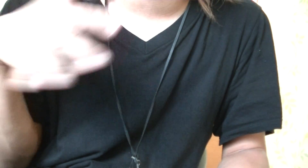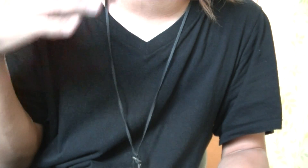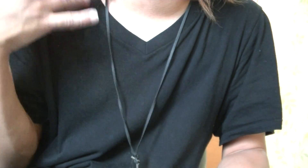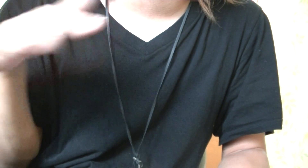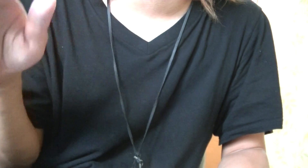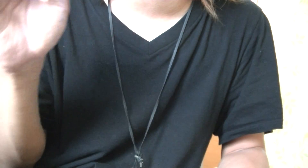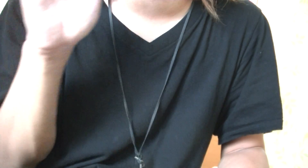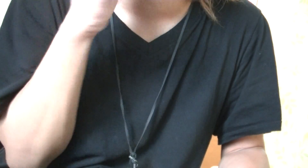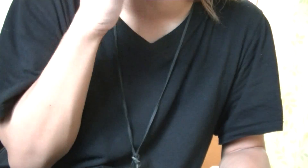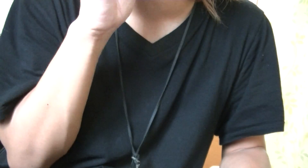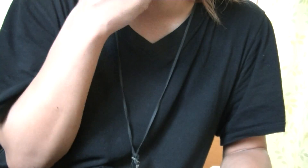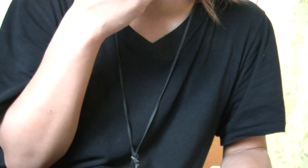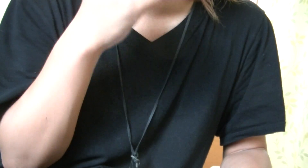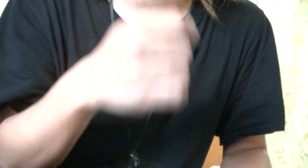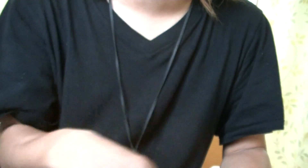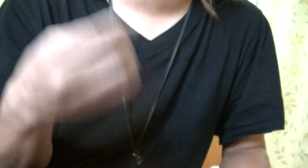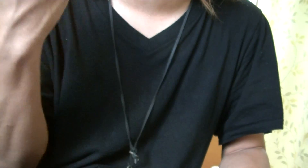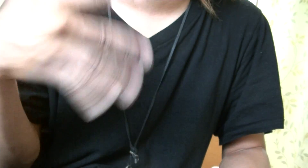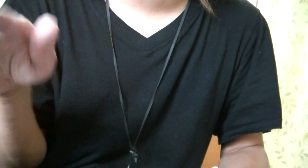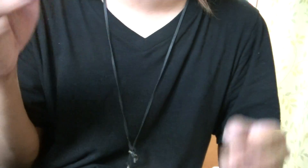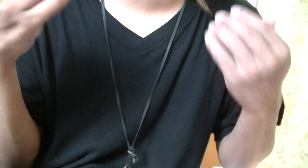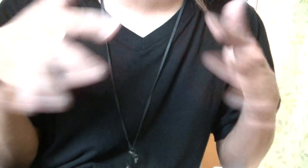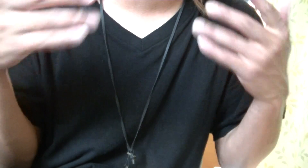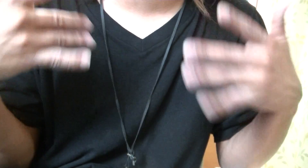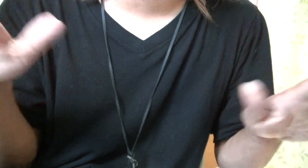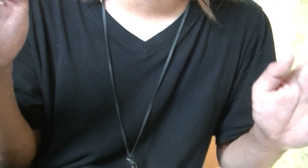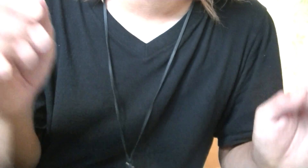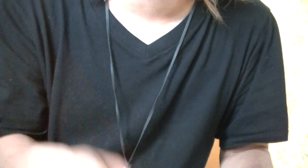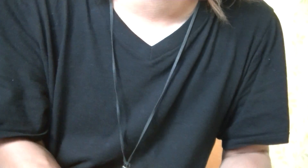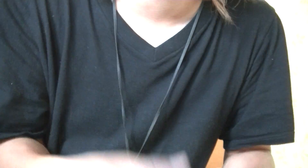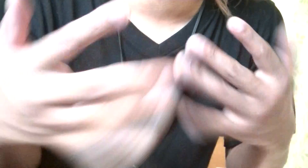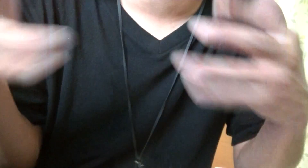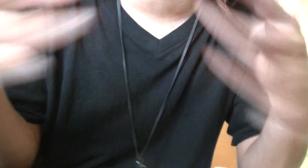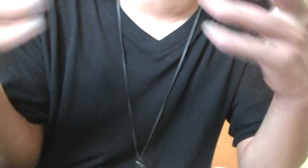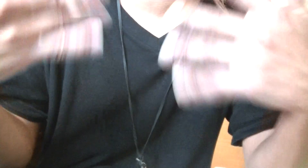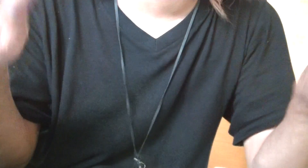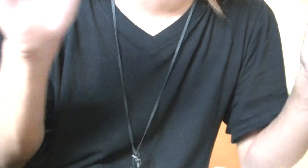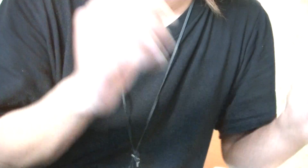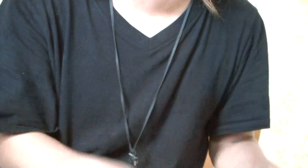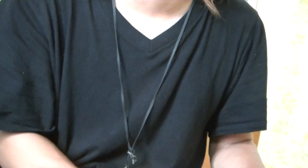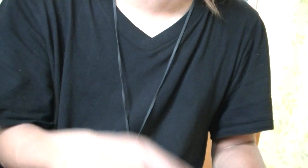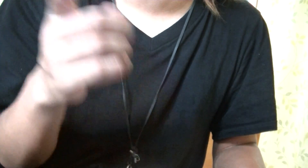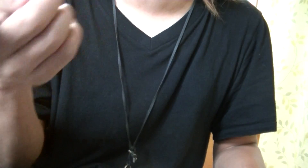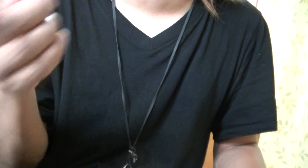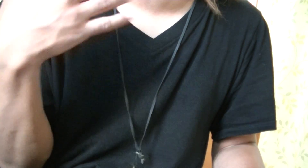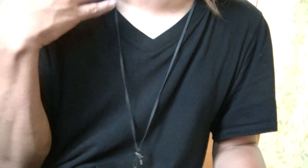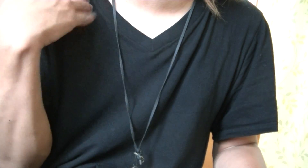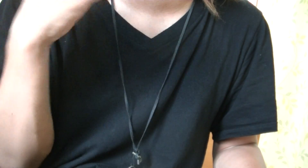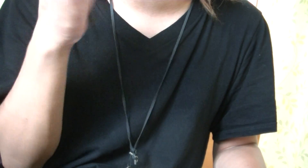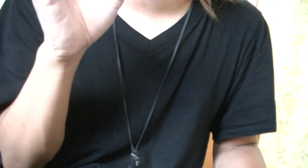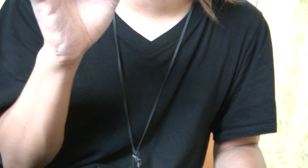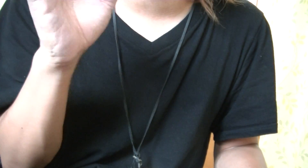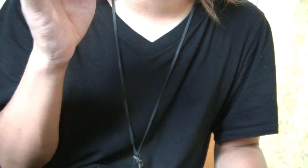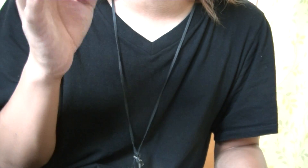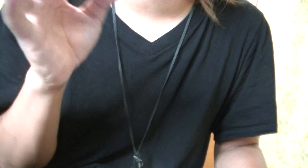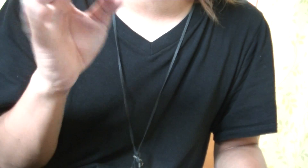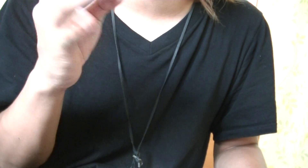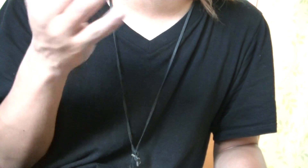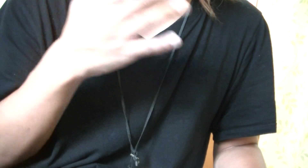wasn't enough I'm like, fuck you, and I fucked up to say If I was pressure, I'd still